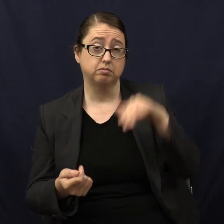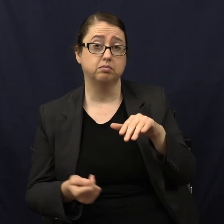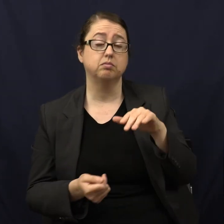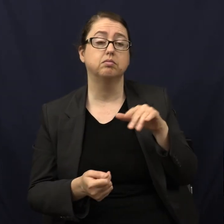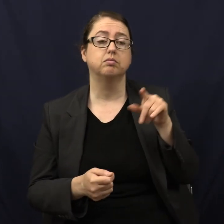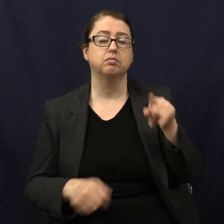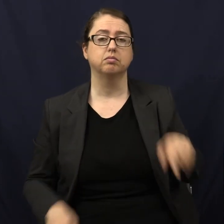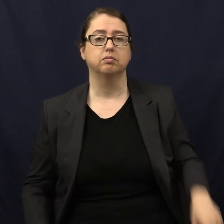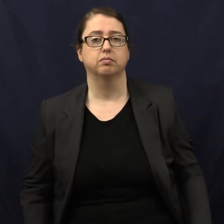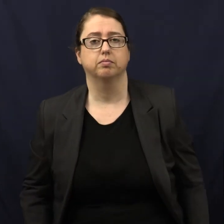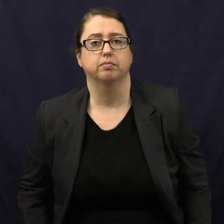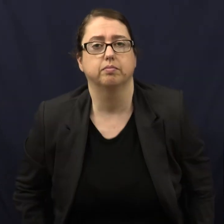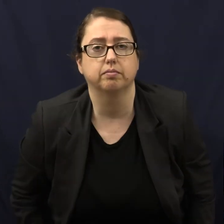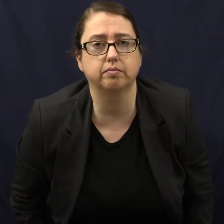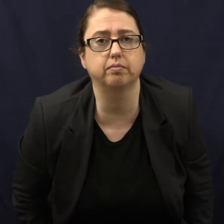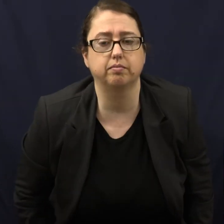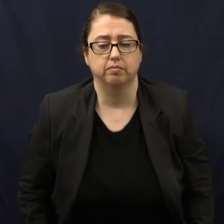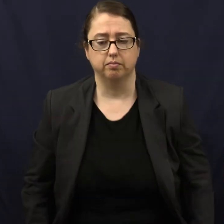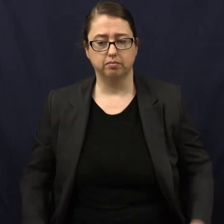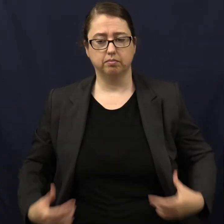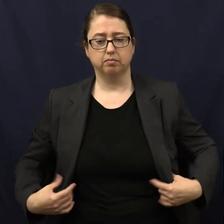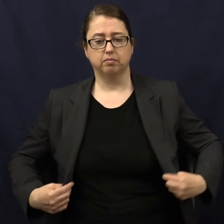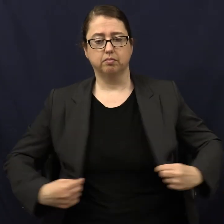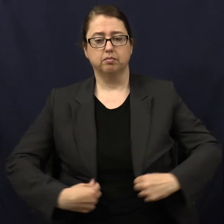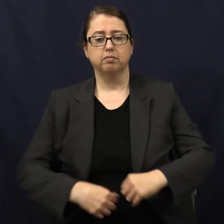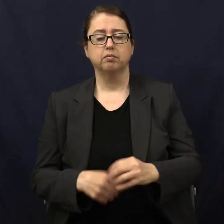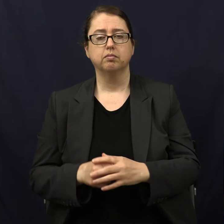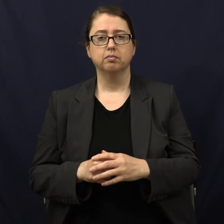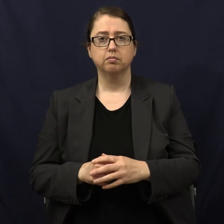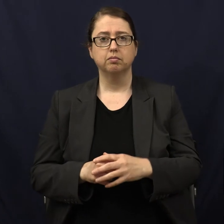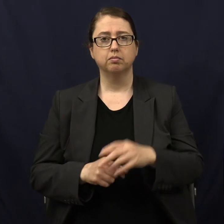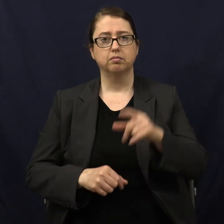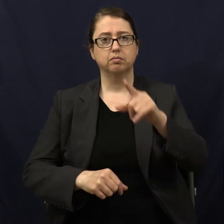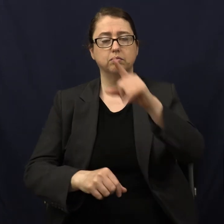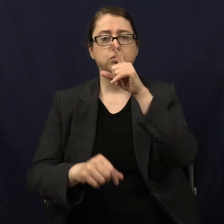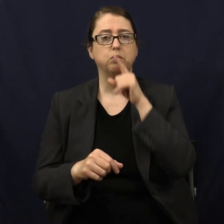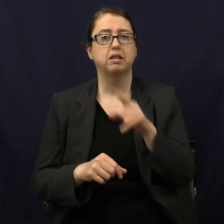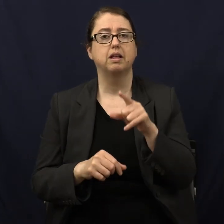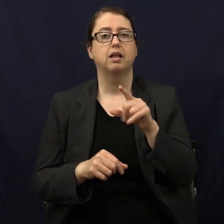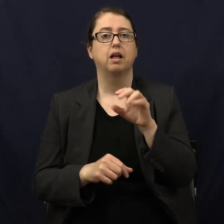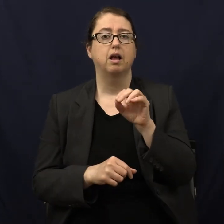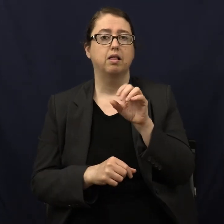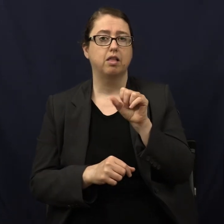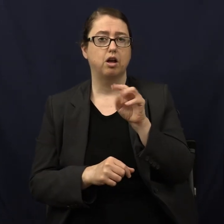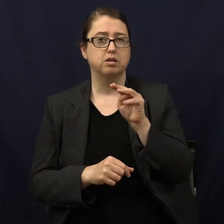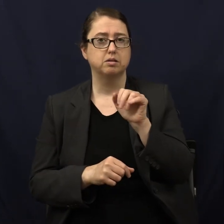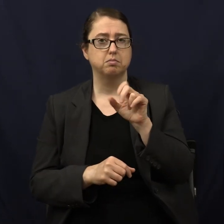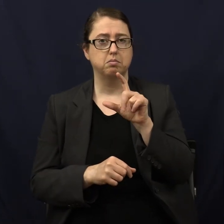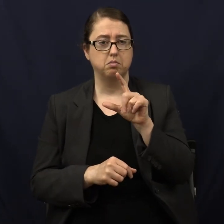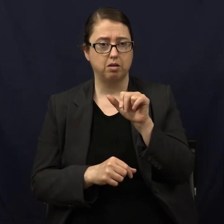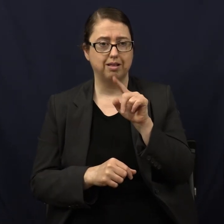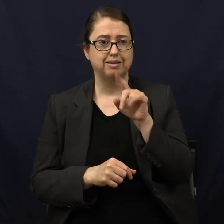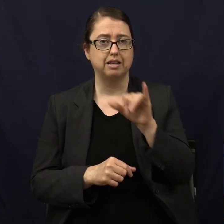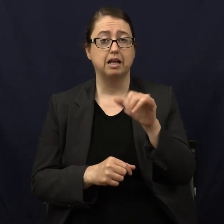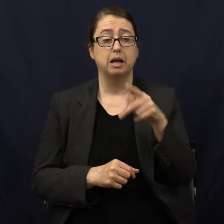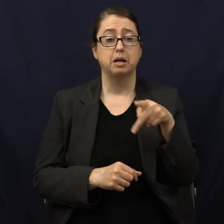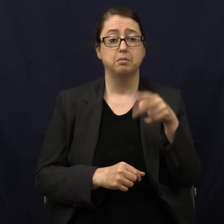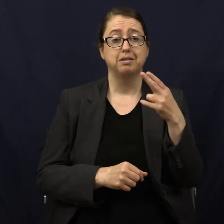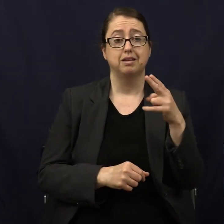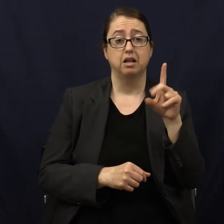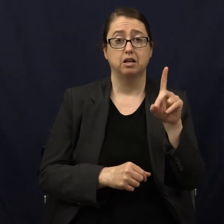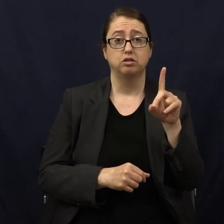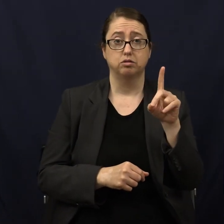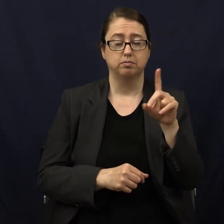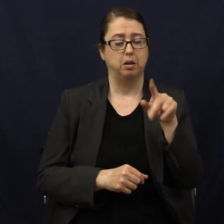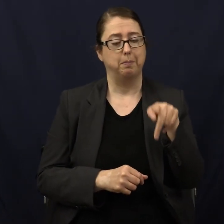osmolarity, osmolality, concentration, and pH of coconut water is such that you